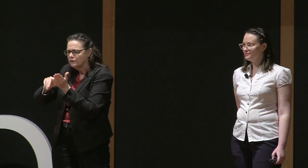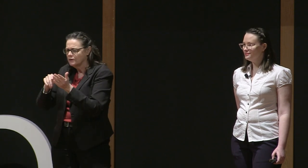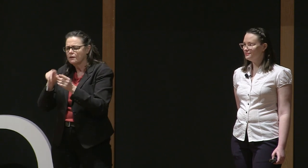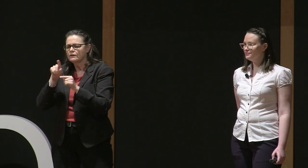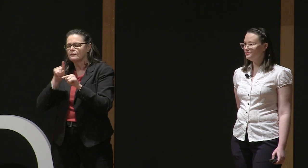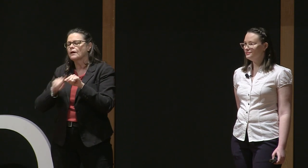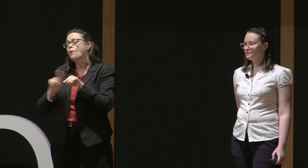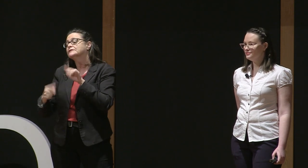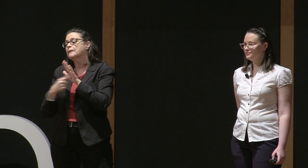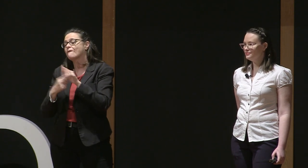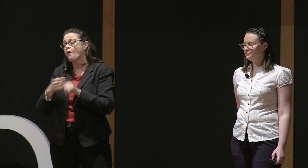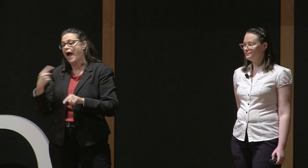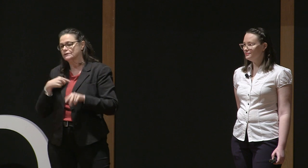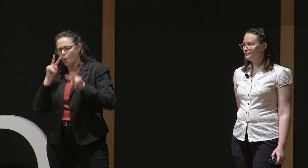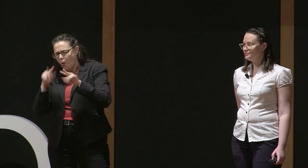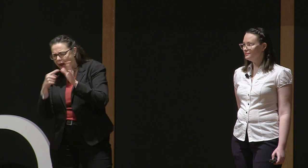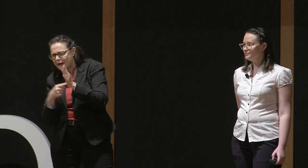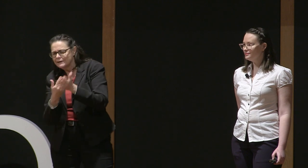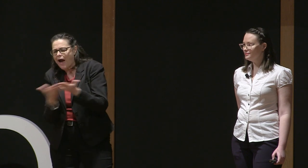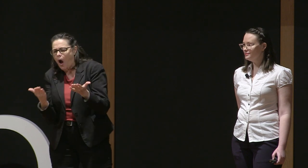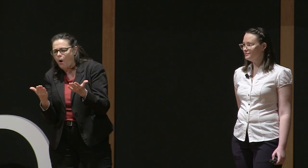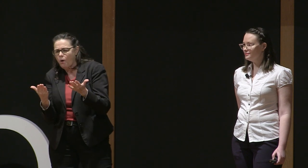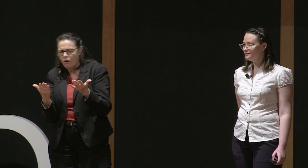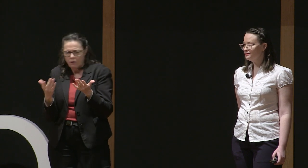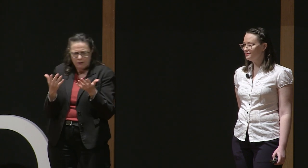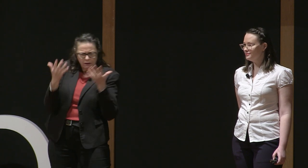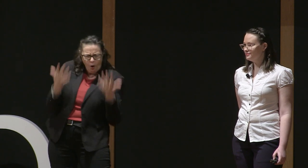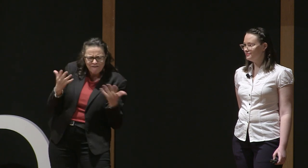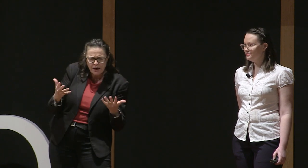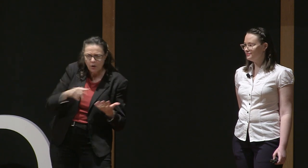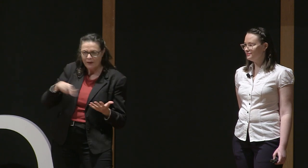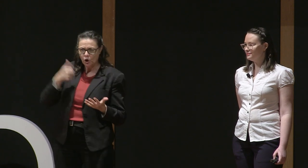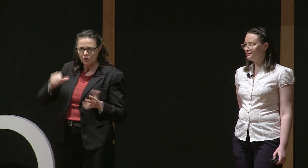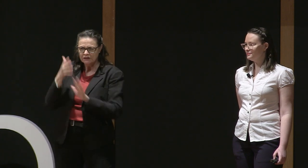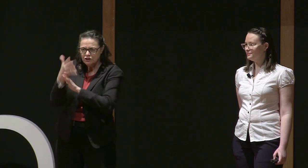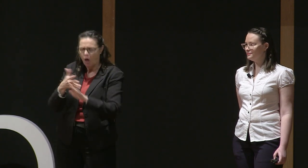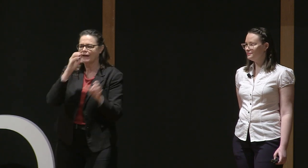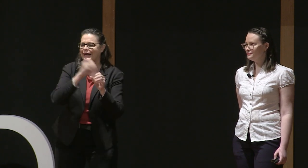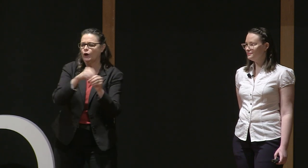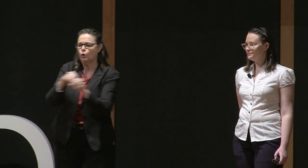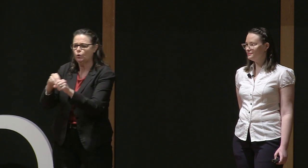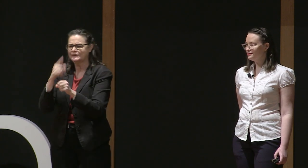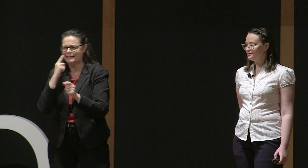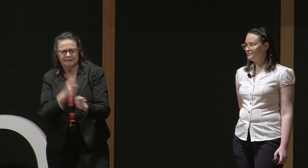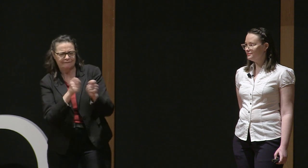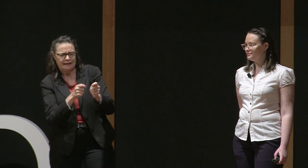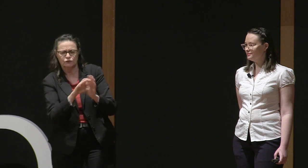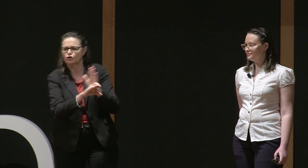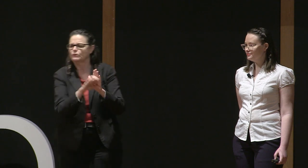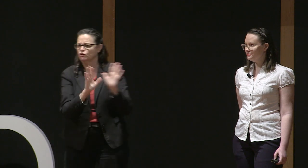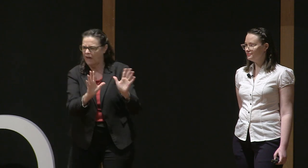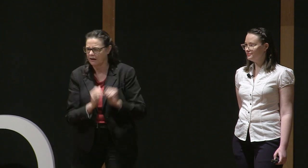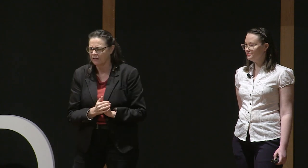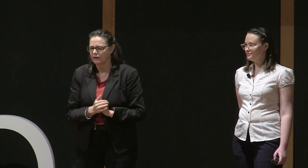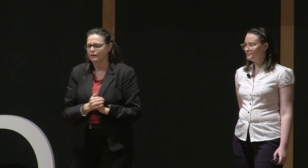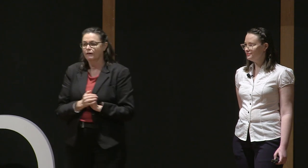or if we have to make a decision to remove some of those or not include it for now. And so we need to think about well, how often is